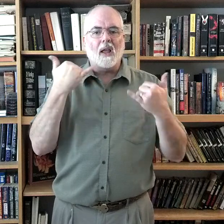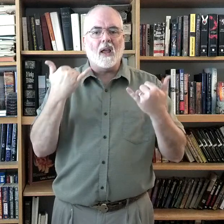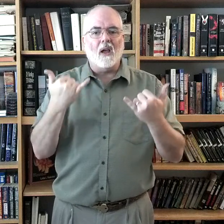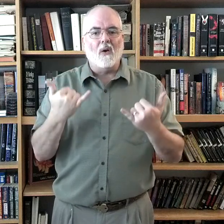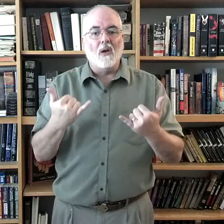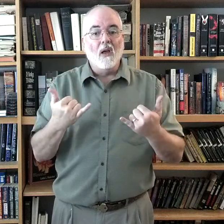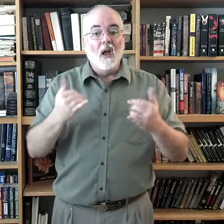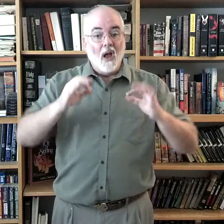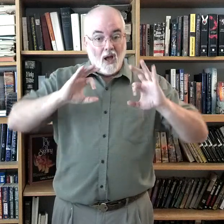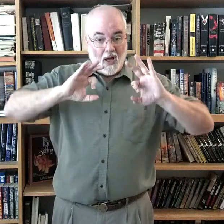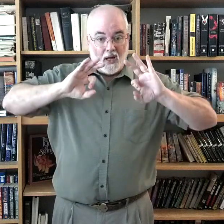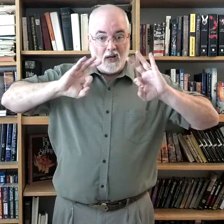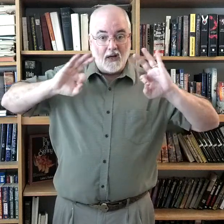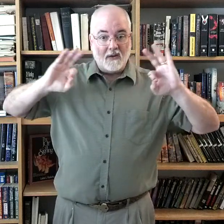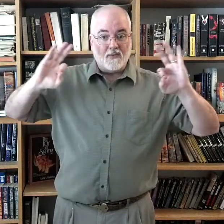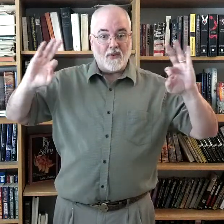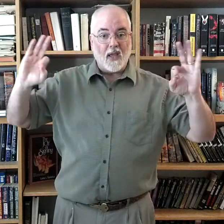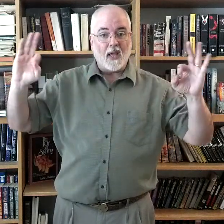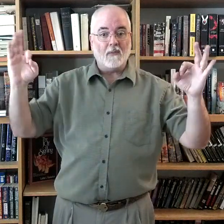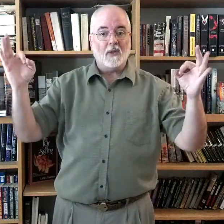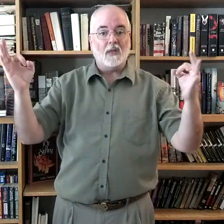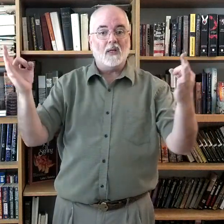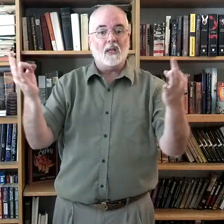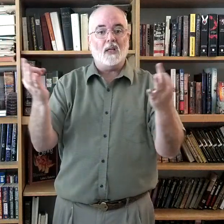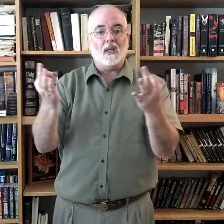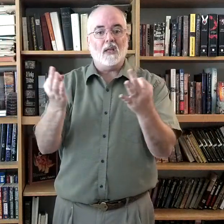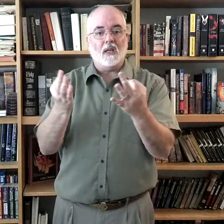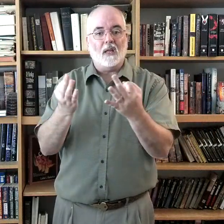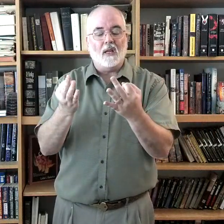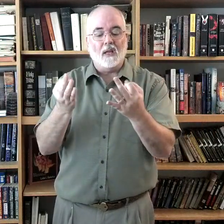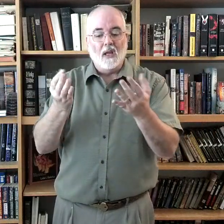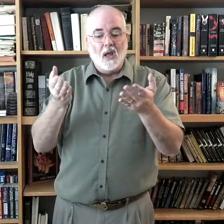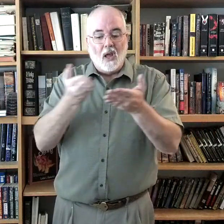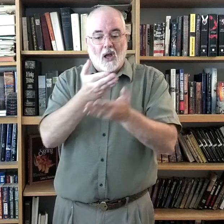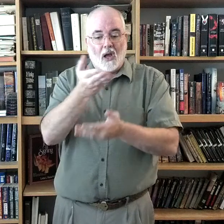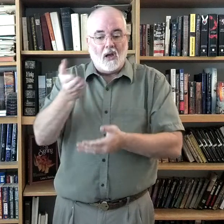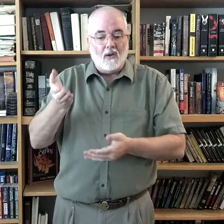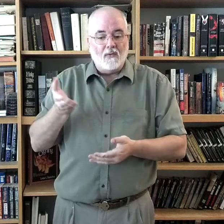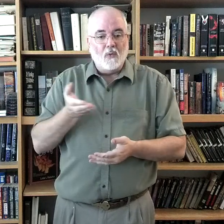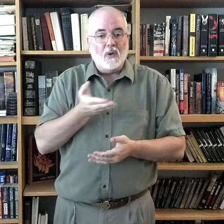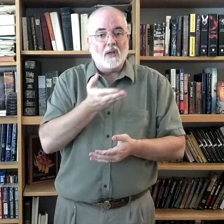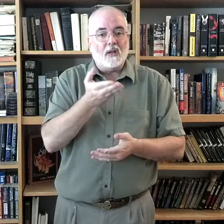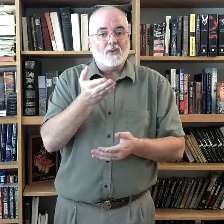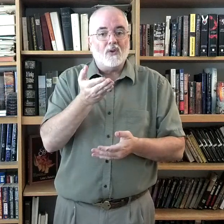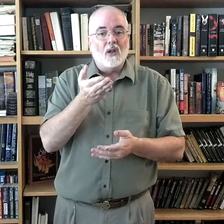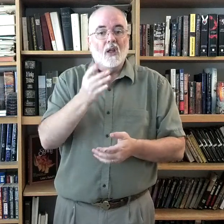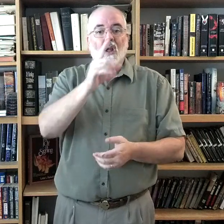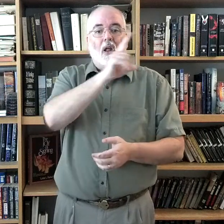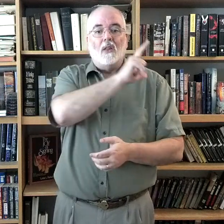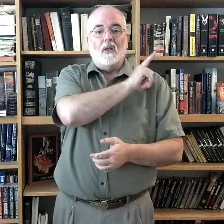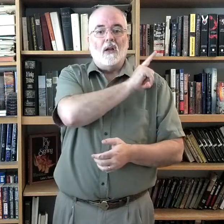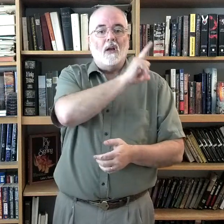a family of which the